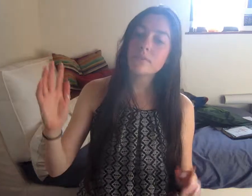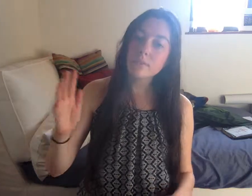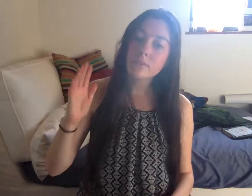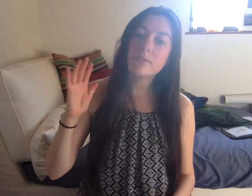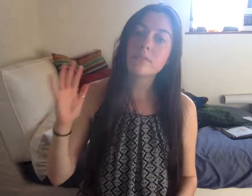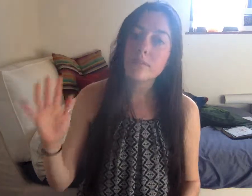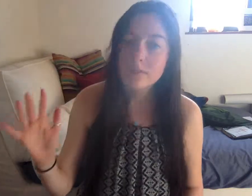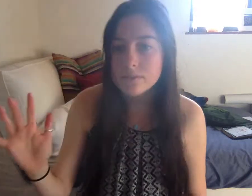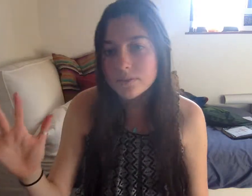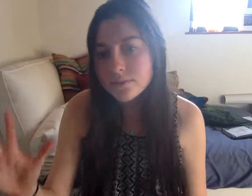Home